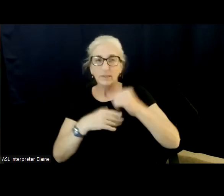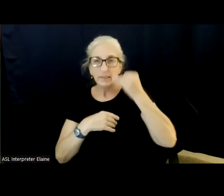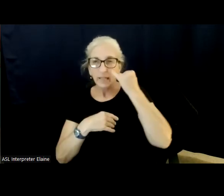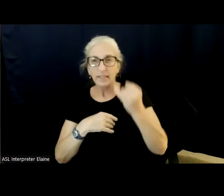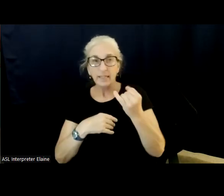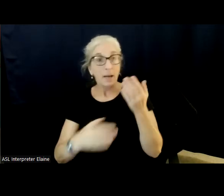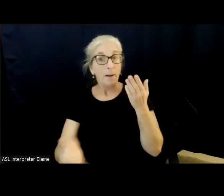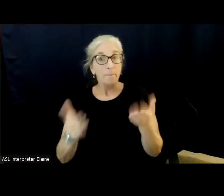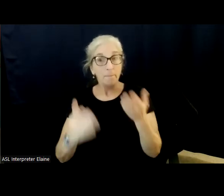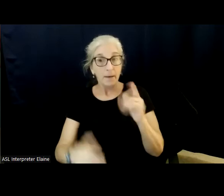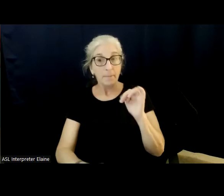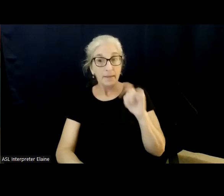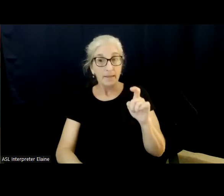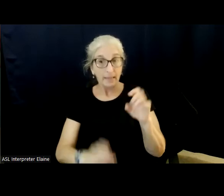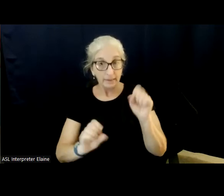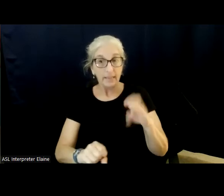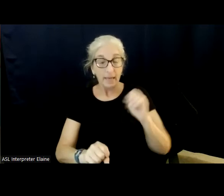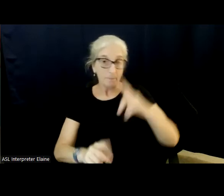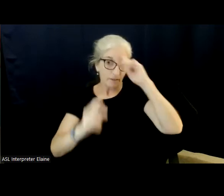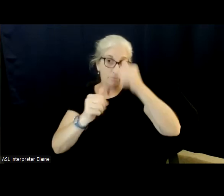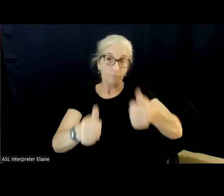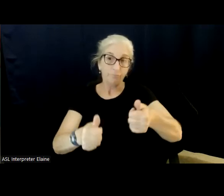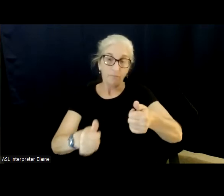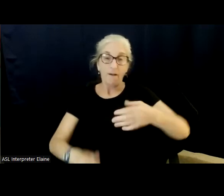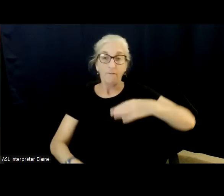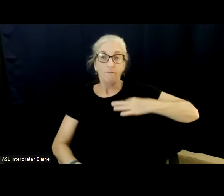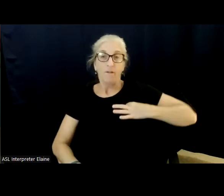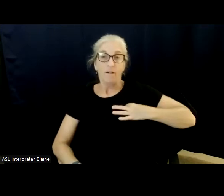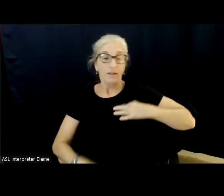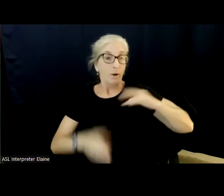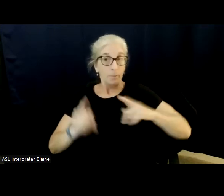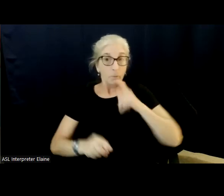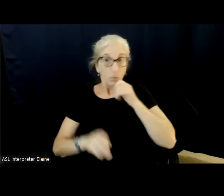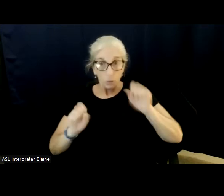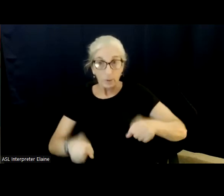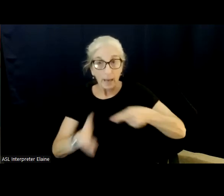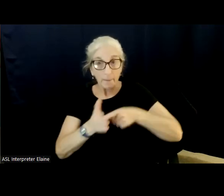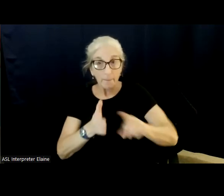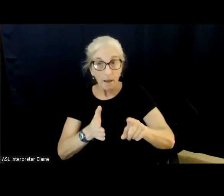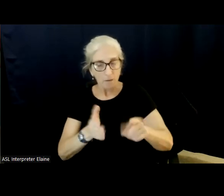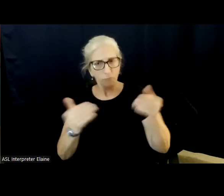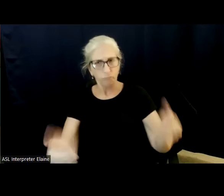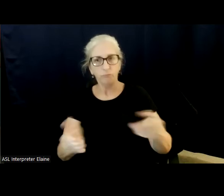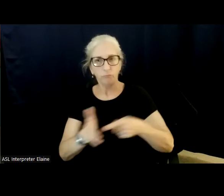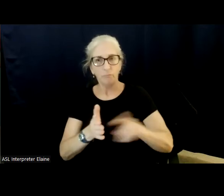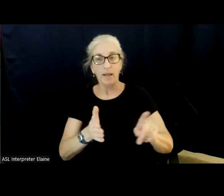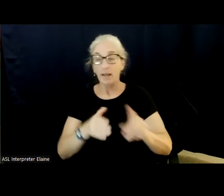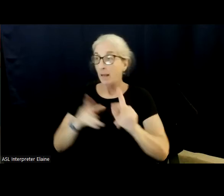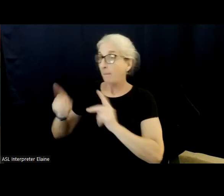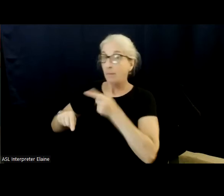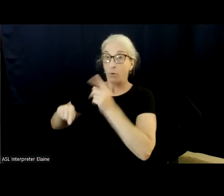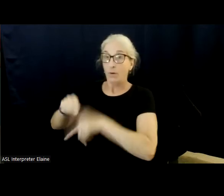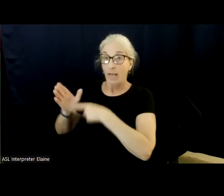taxes voluntary, so that people that were able to pay taxes will pay the taxes, and those who can't will be able to keep it.